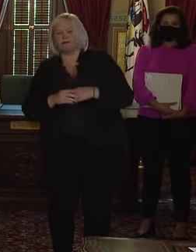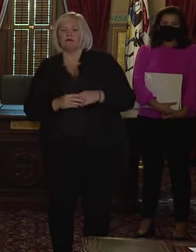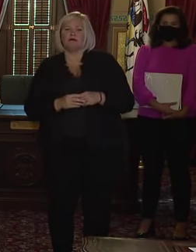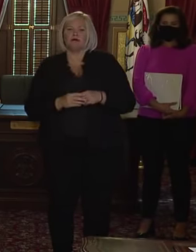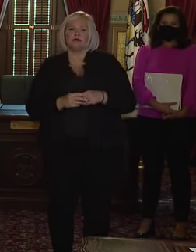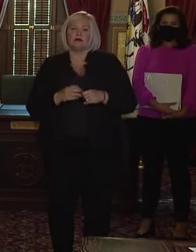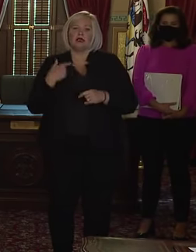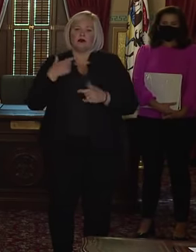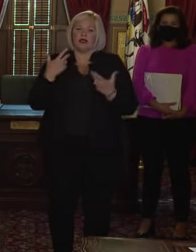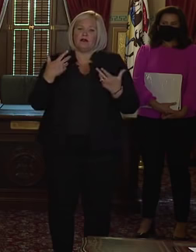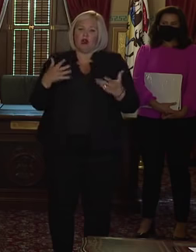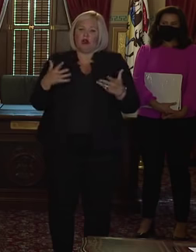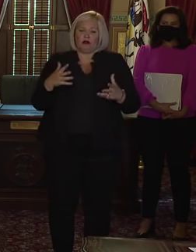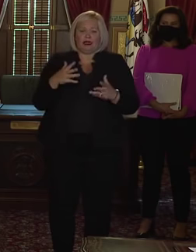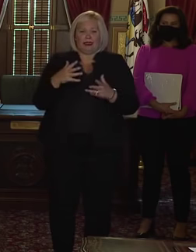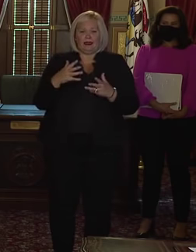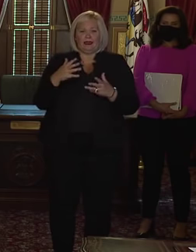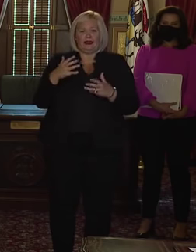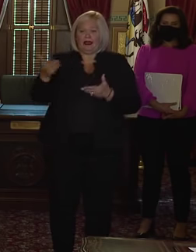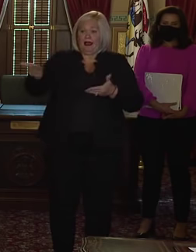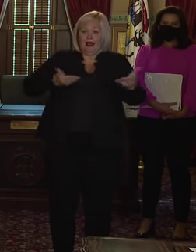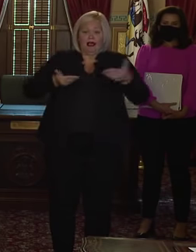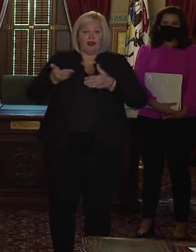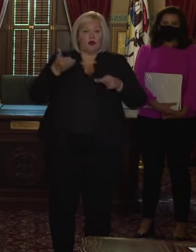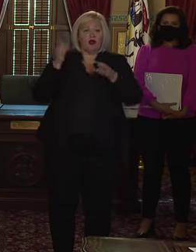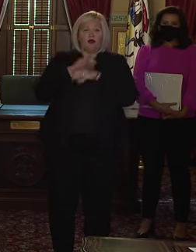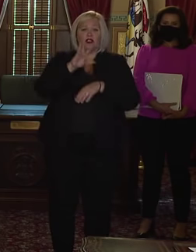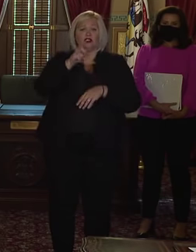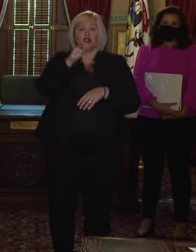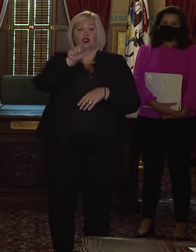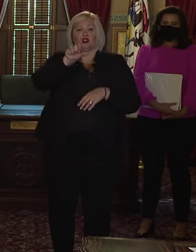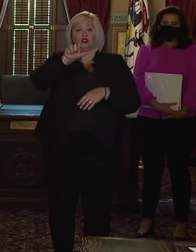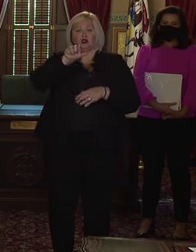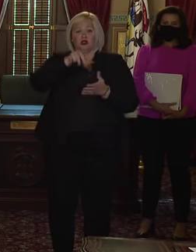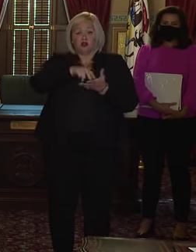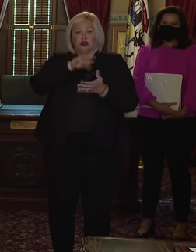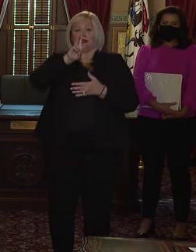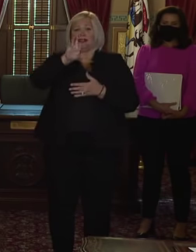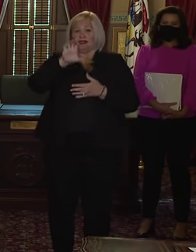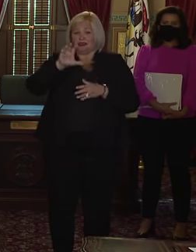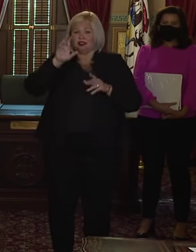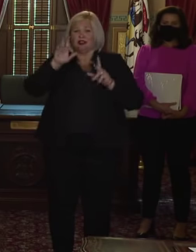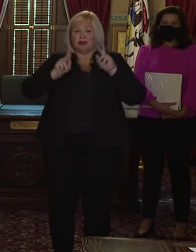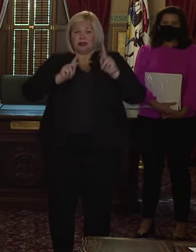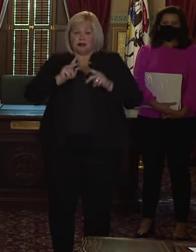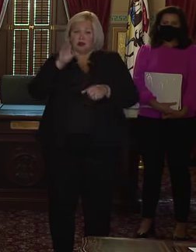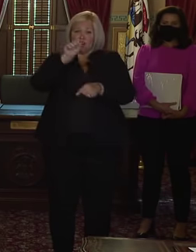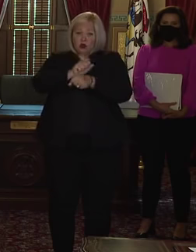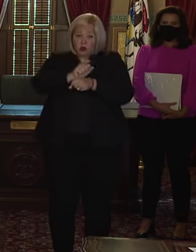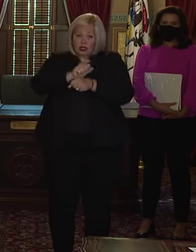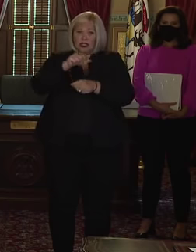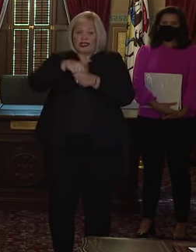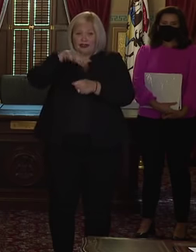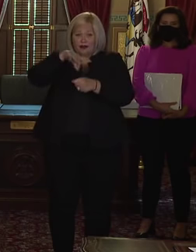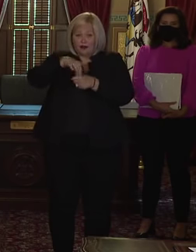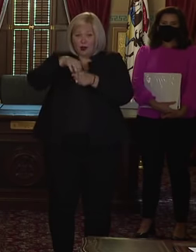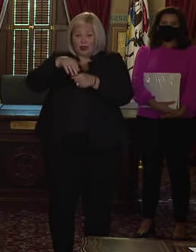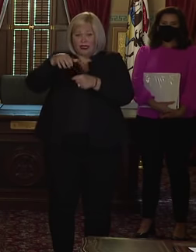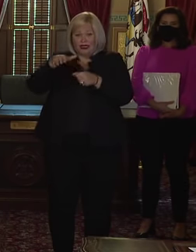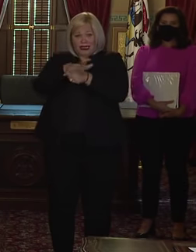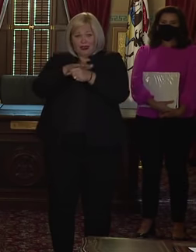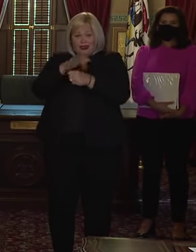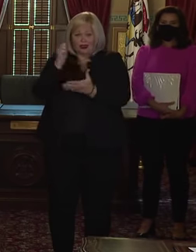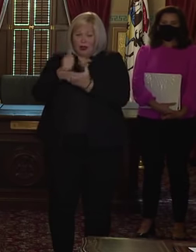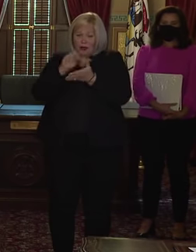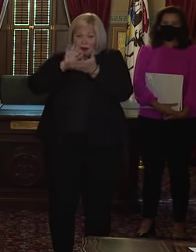26,000 new election workers all across the state, many of whom will be helping to increase the number of people who can help